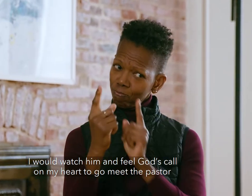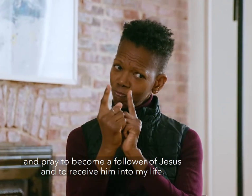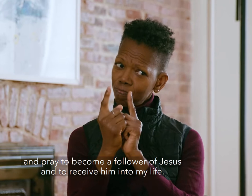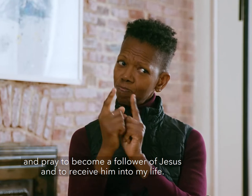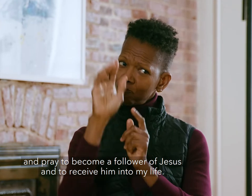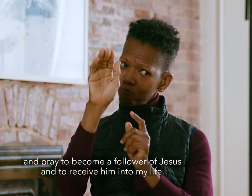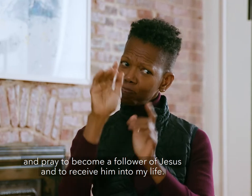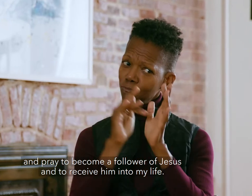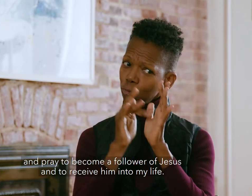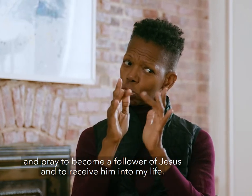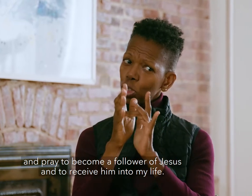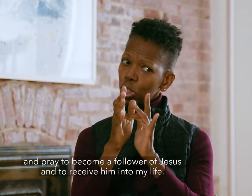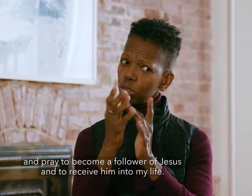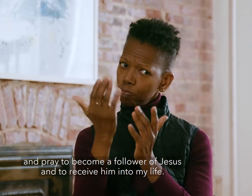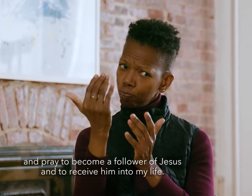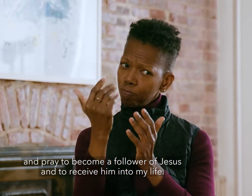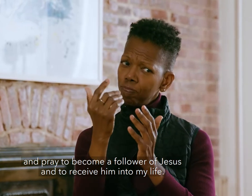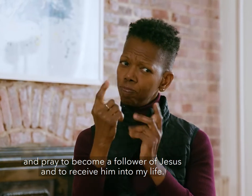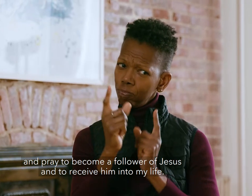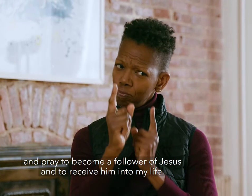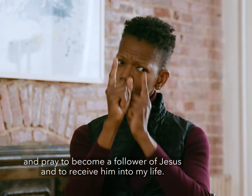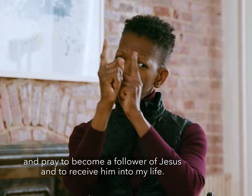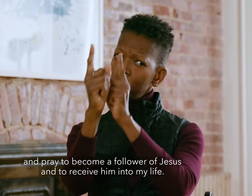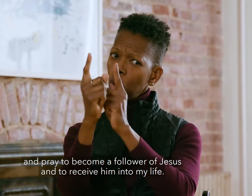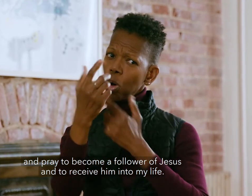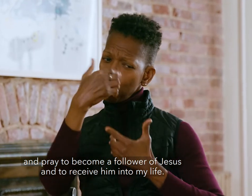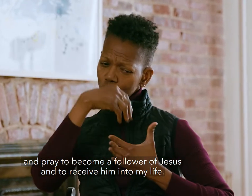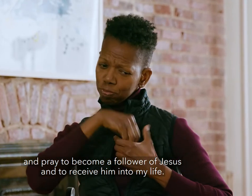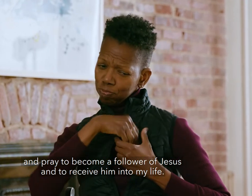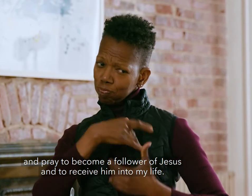And pray to become a follower of Jesus and to receive him into my life.